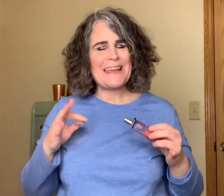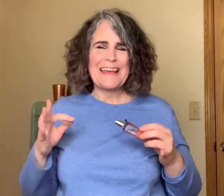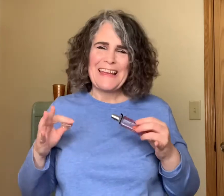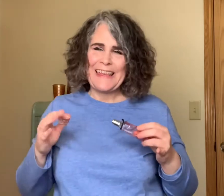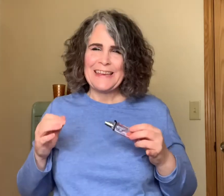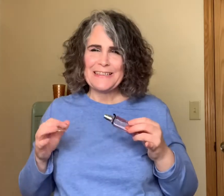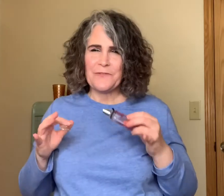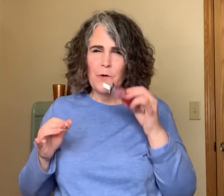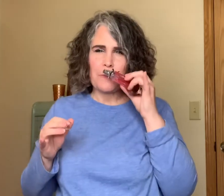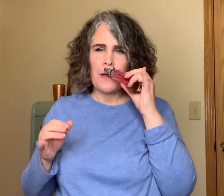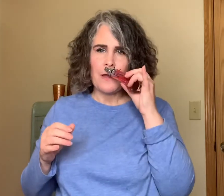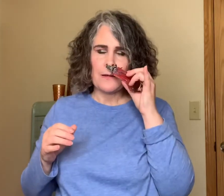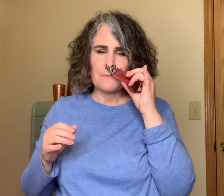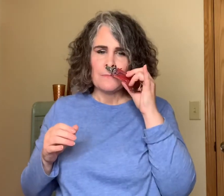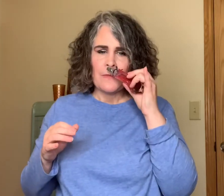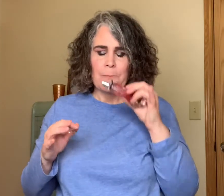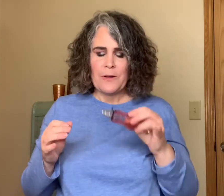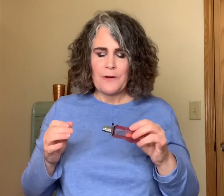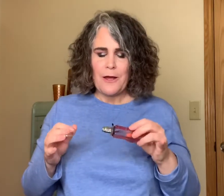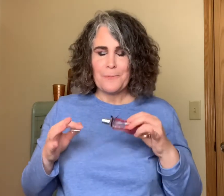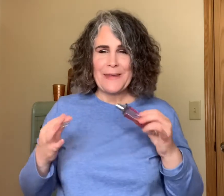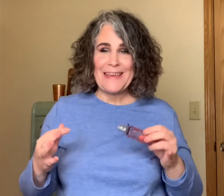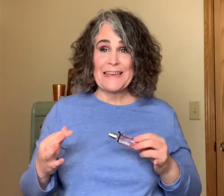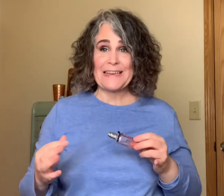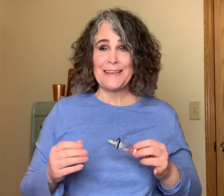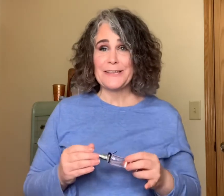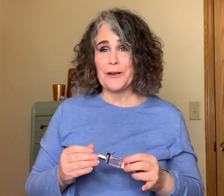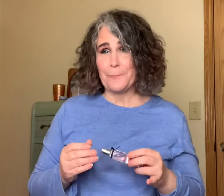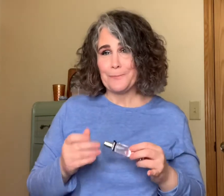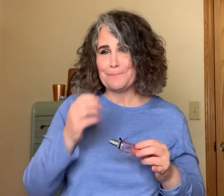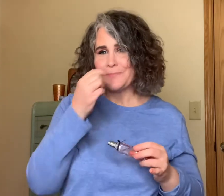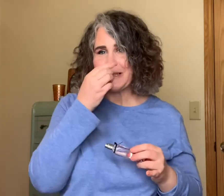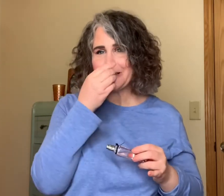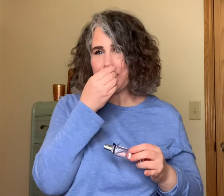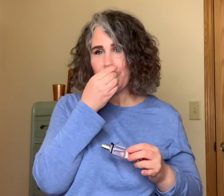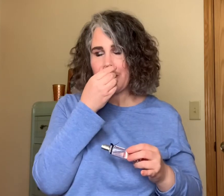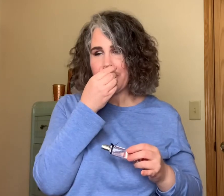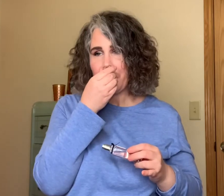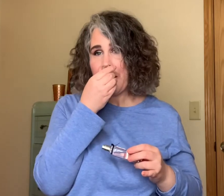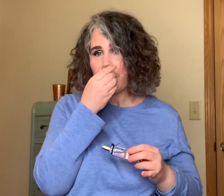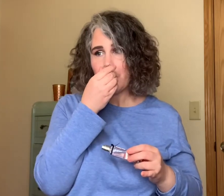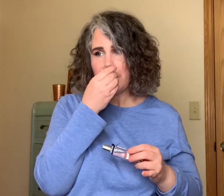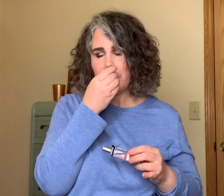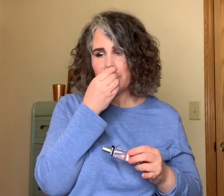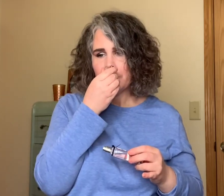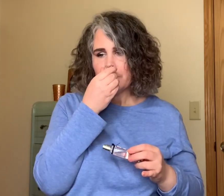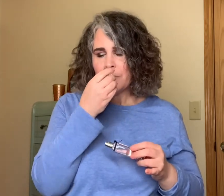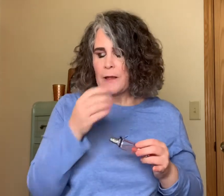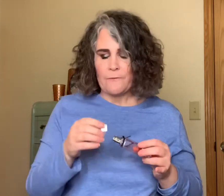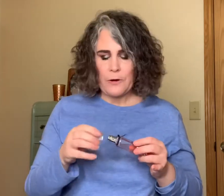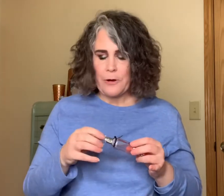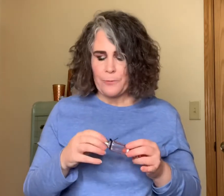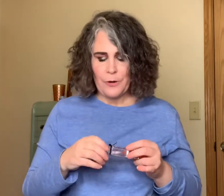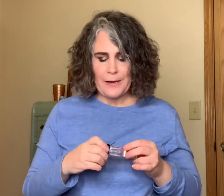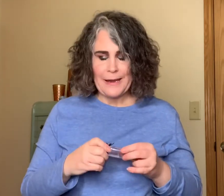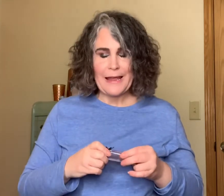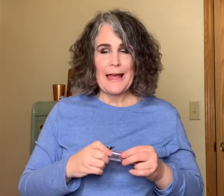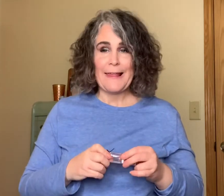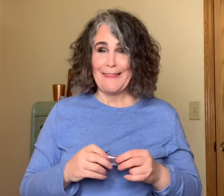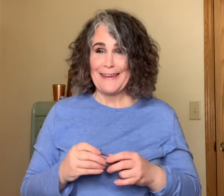a hint of gourmand but on me it takes on a somewhat of a powdery note very pretty I like